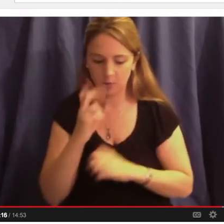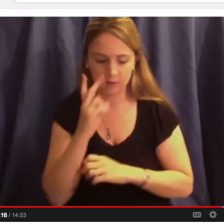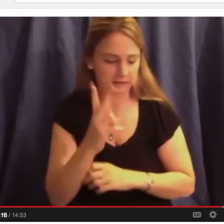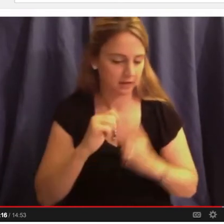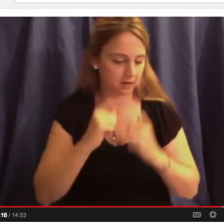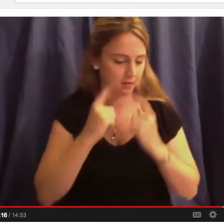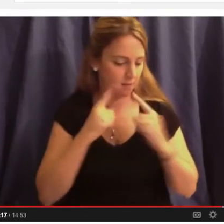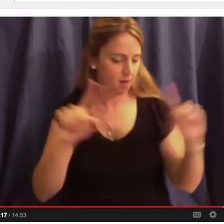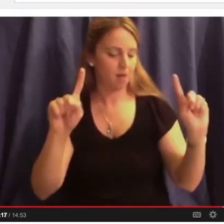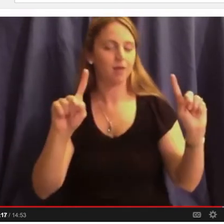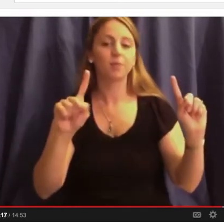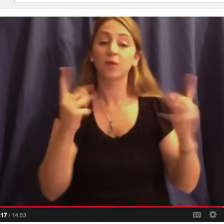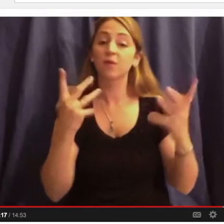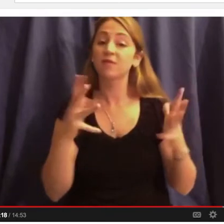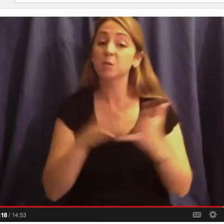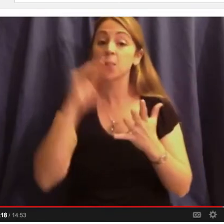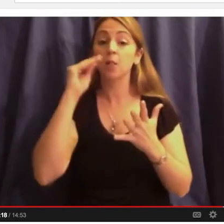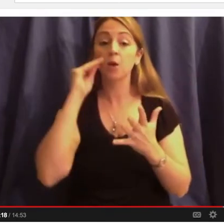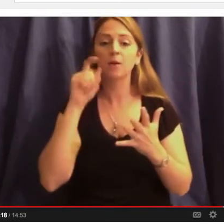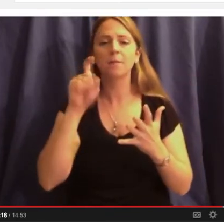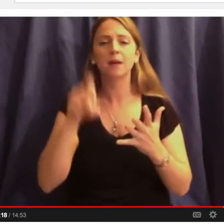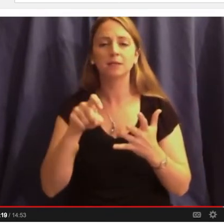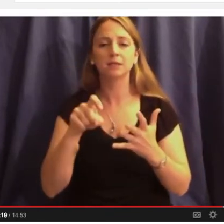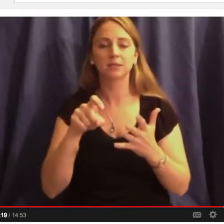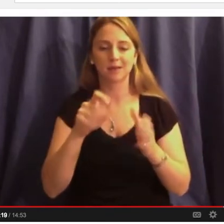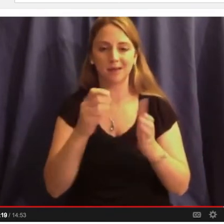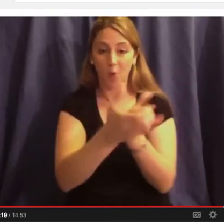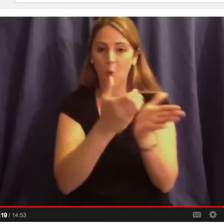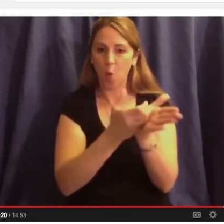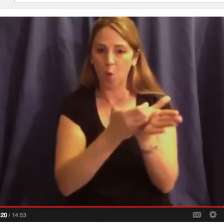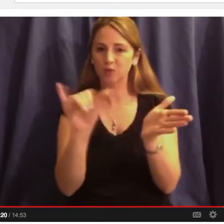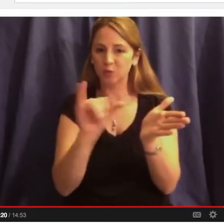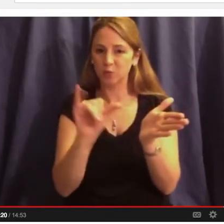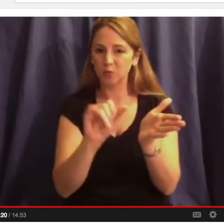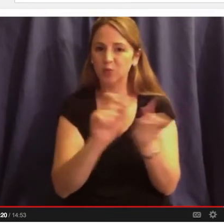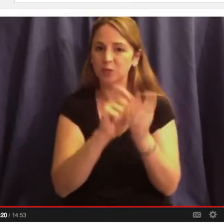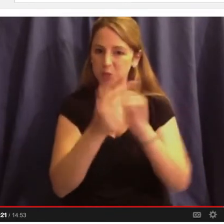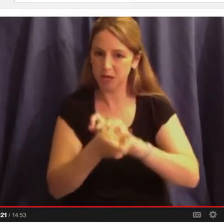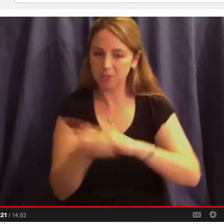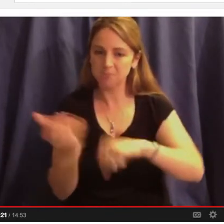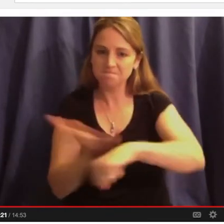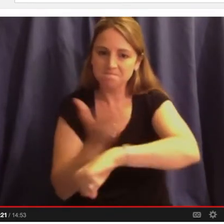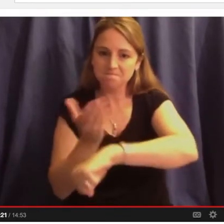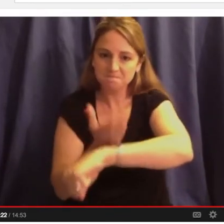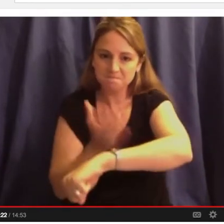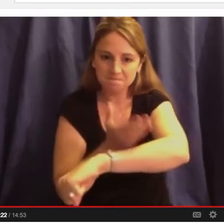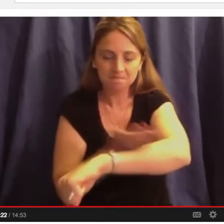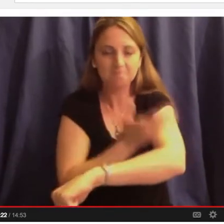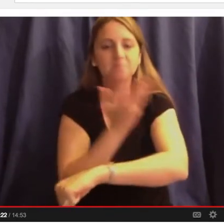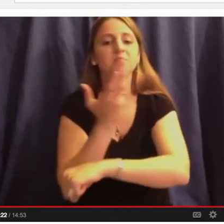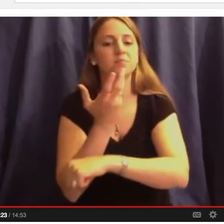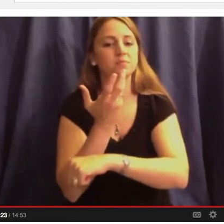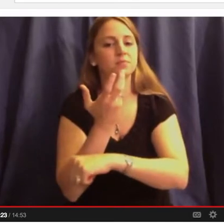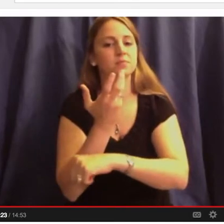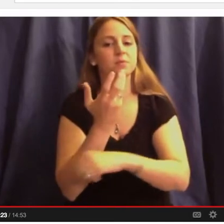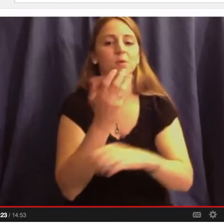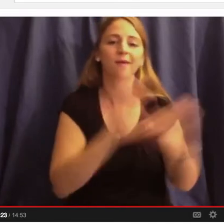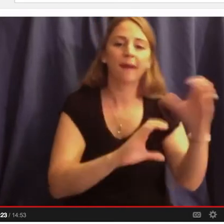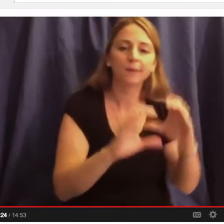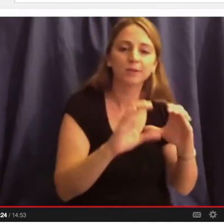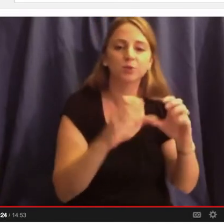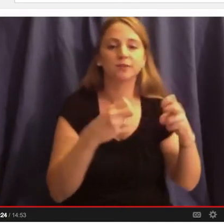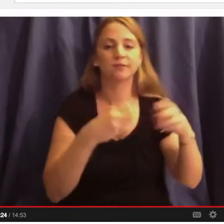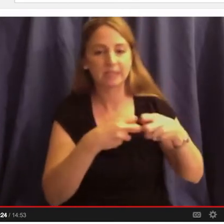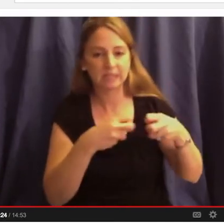works, and what we learned was that we needed to think about redesigning courses. And so we've redesigned chemistry, we've redesigned physics, but now we are looking at